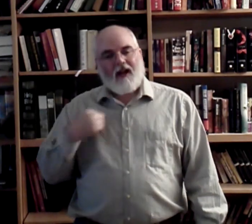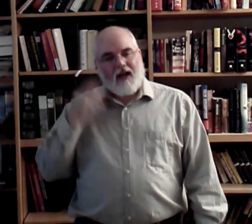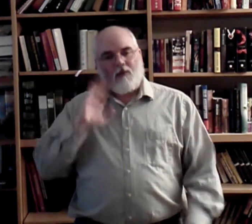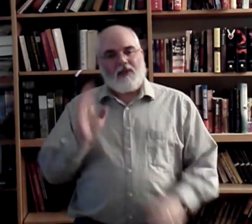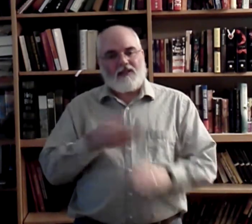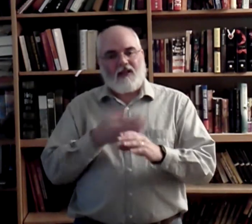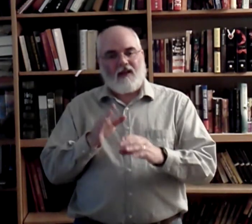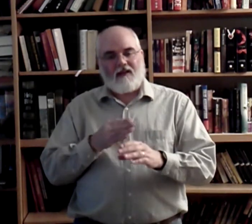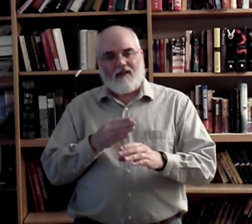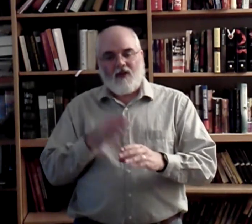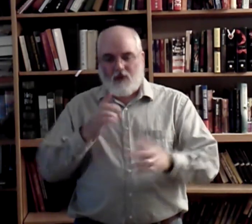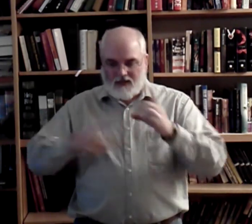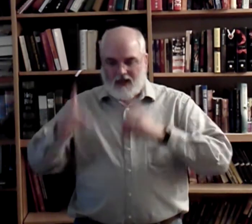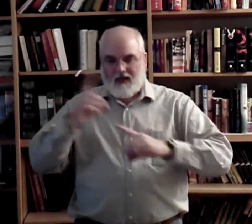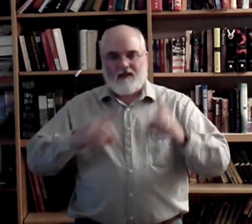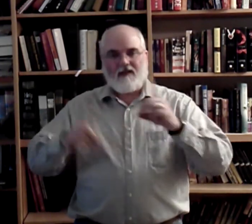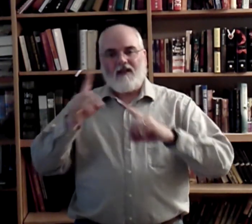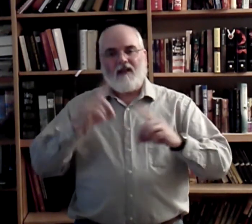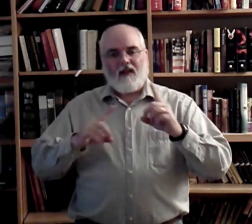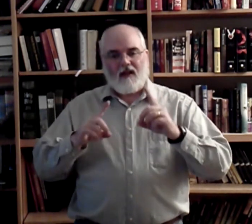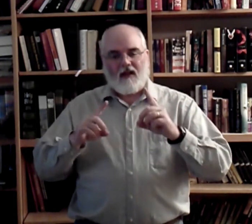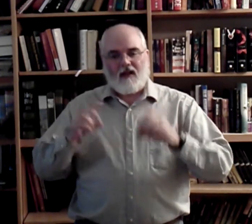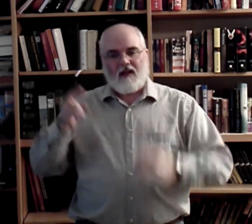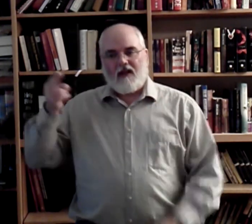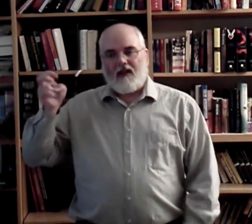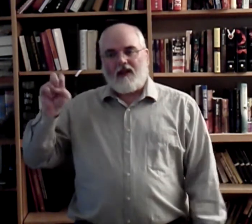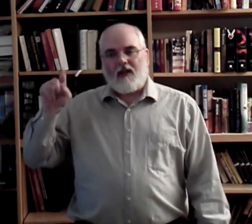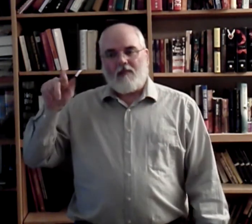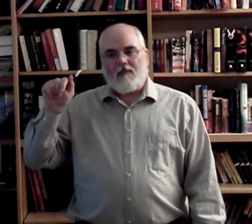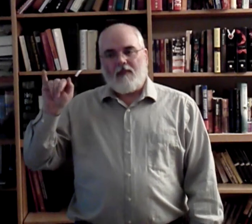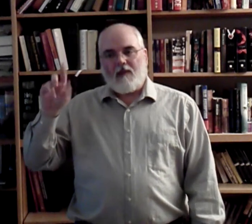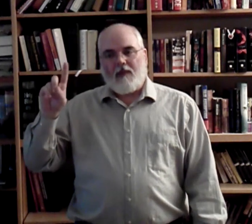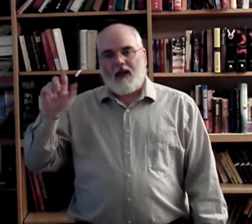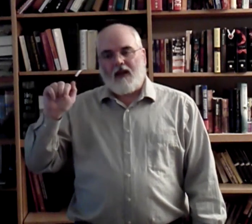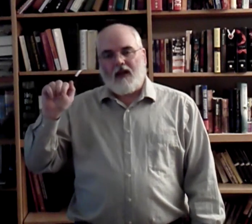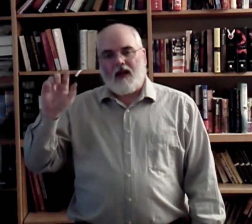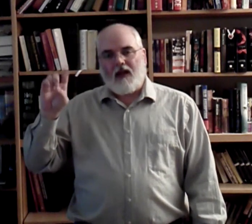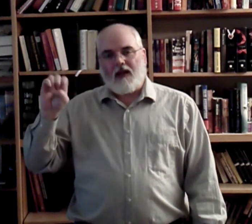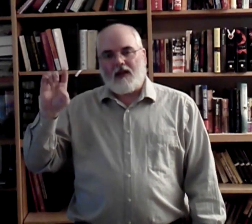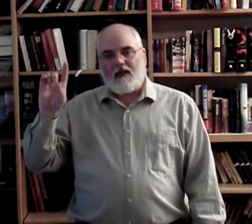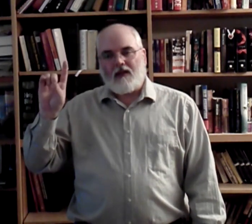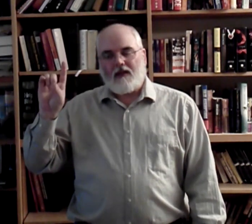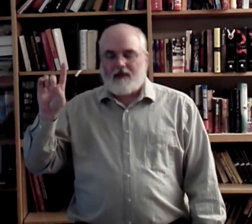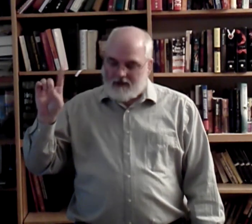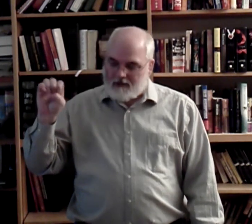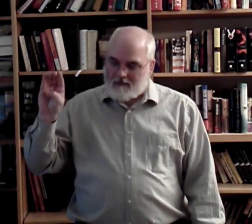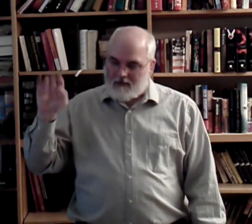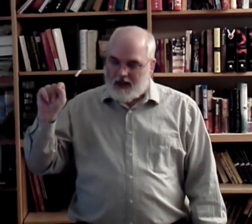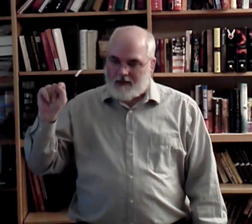I will be singing, or signing, uh, he paid a debt.